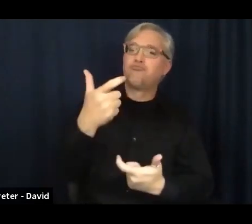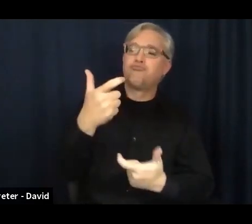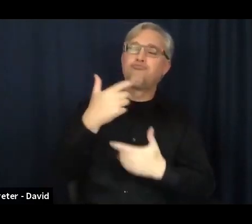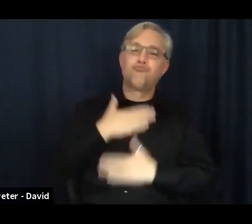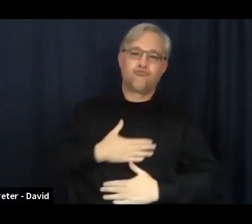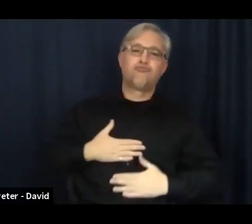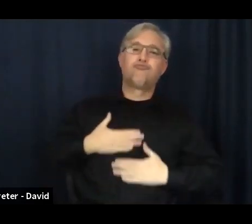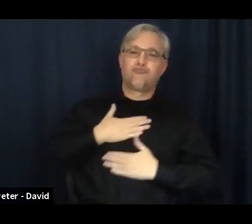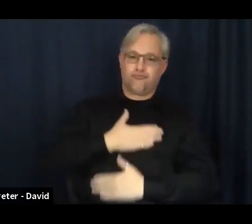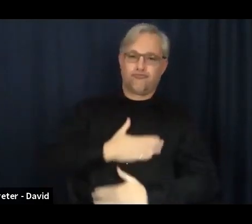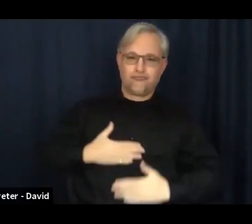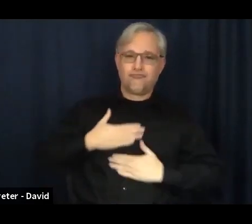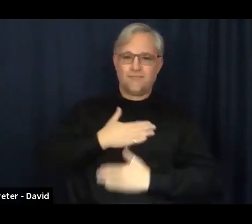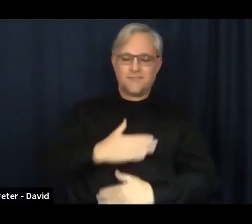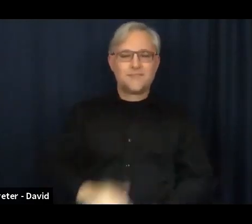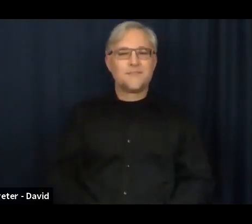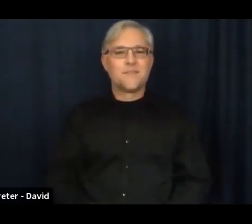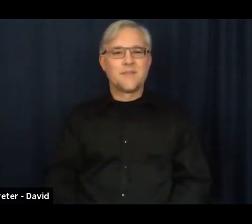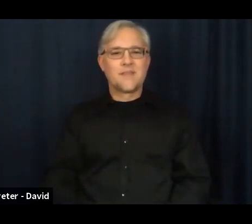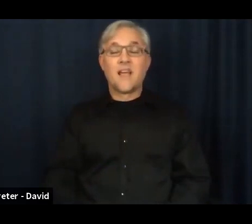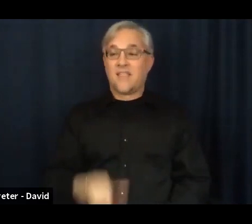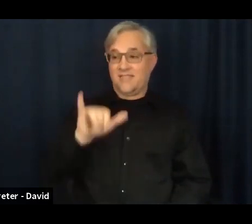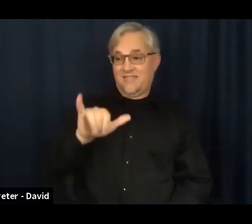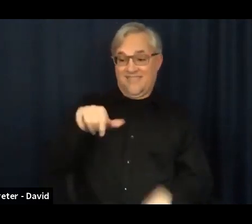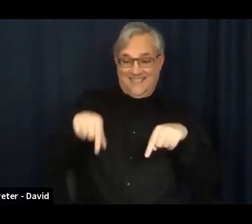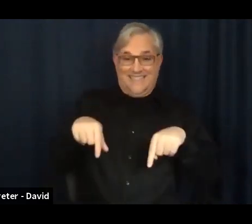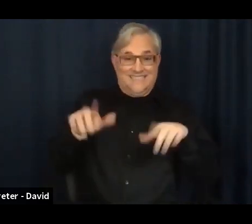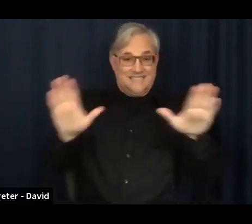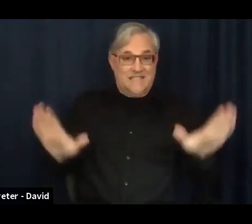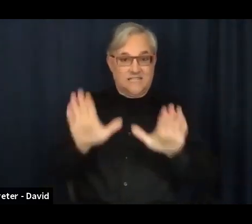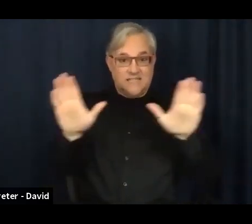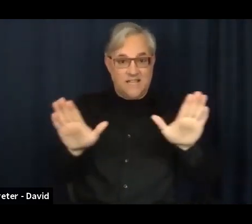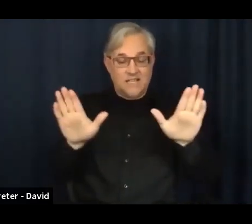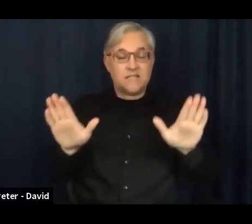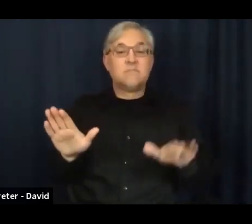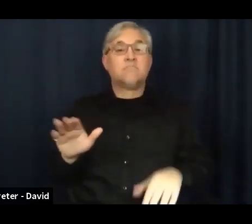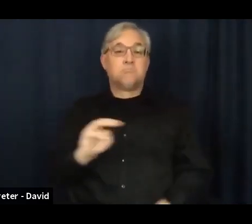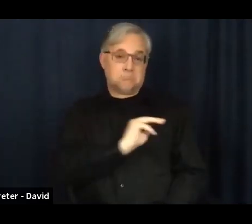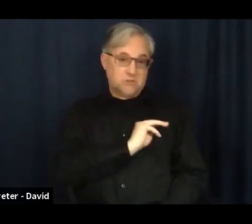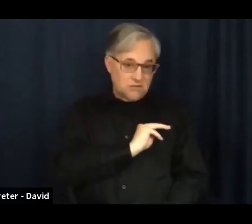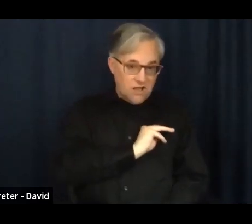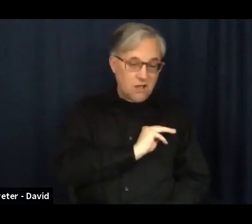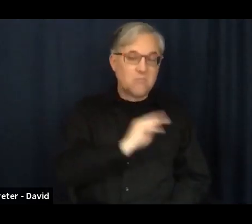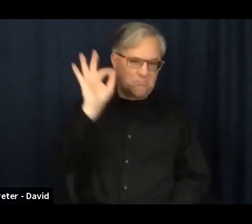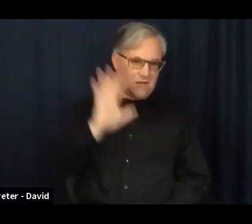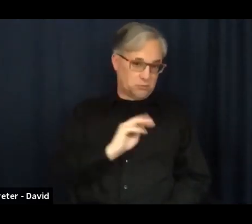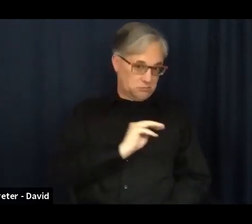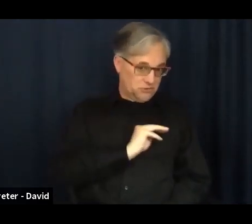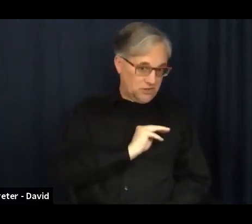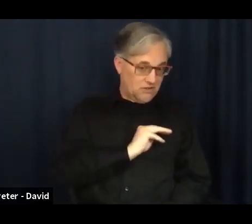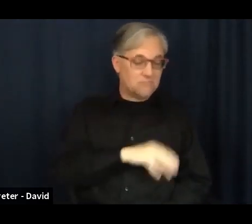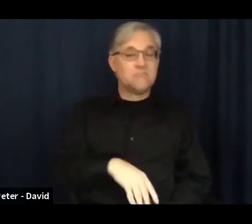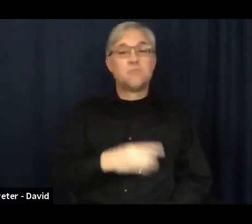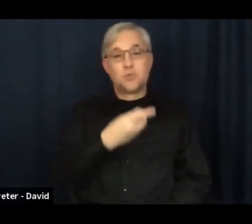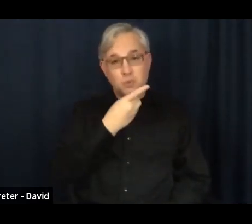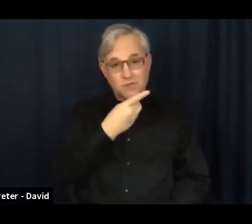won't see Dorothy or me or our regular interpreters on that worship service. It's